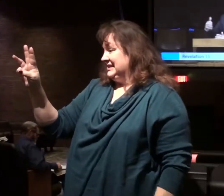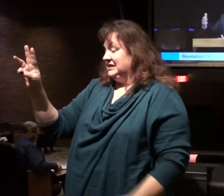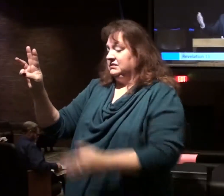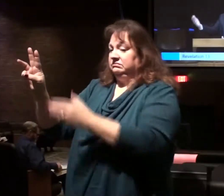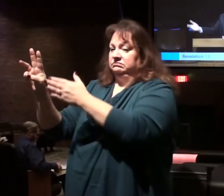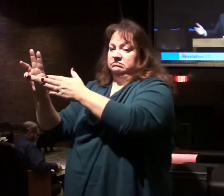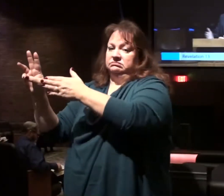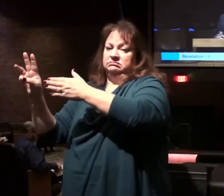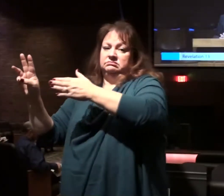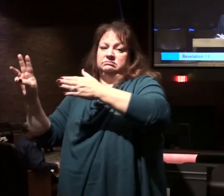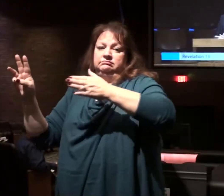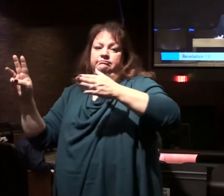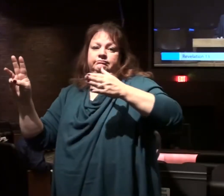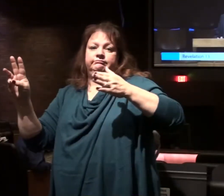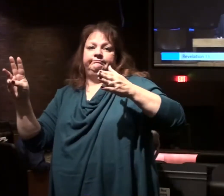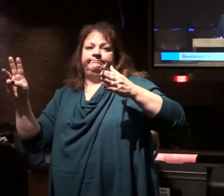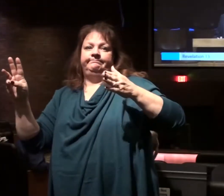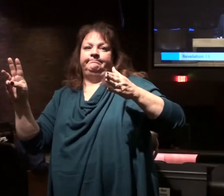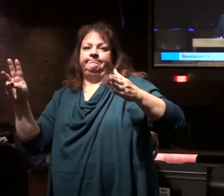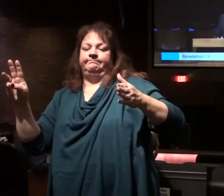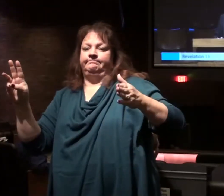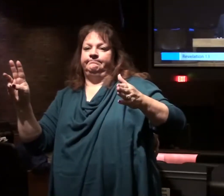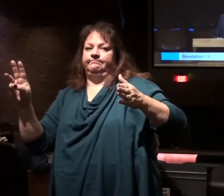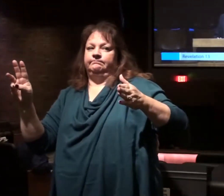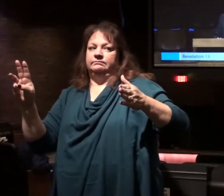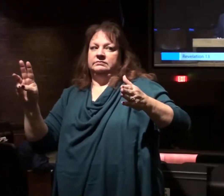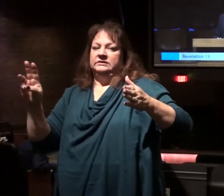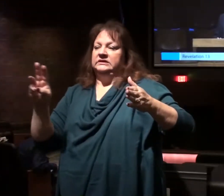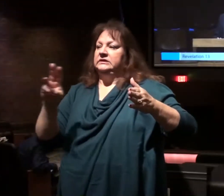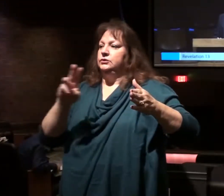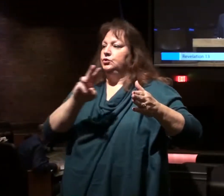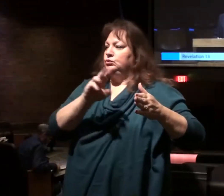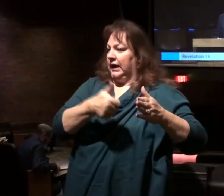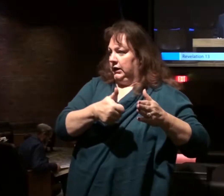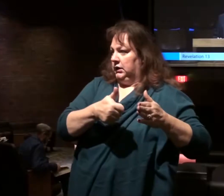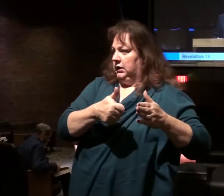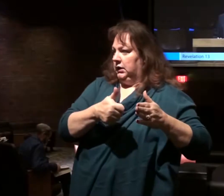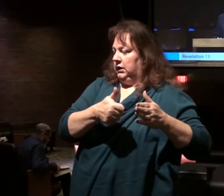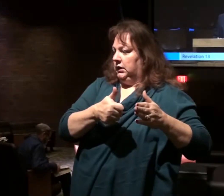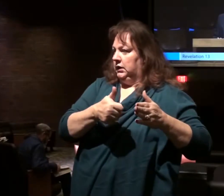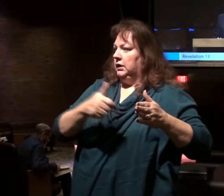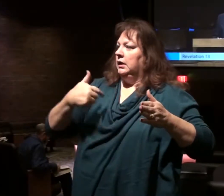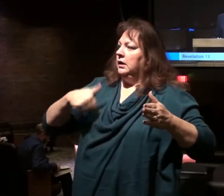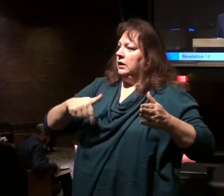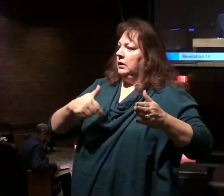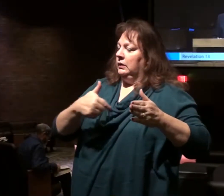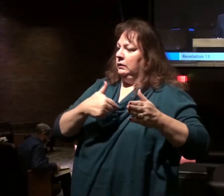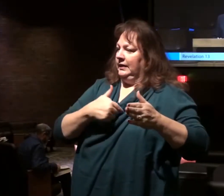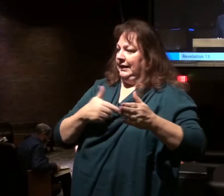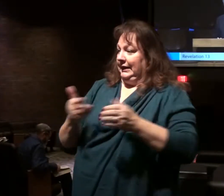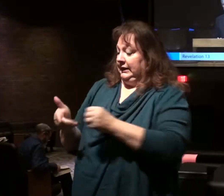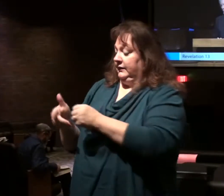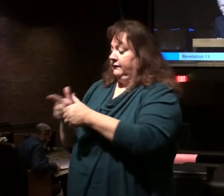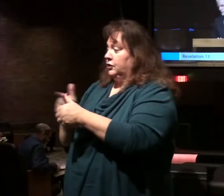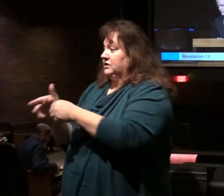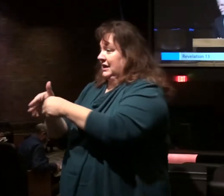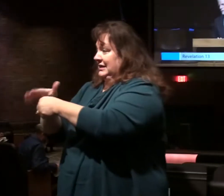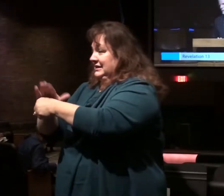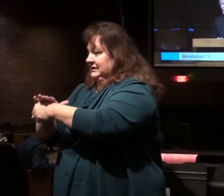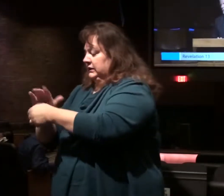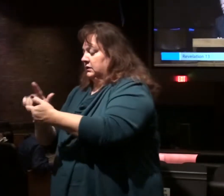Going up to chapter 10. We have the seals, we have